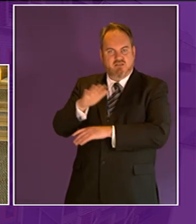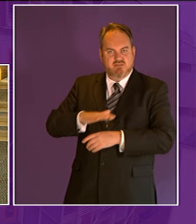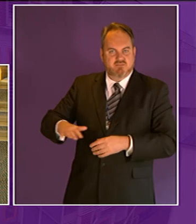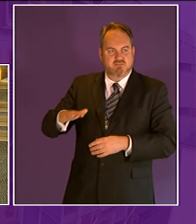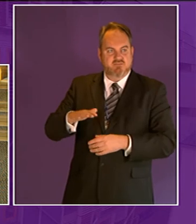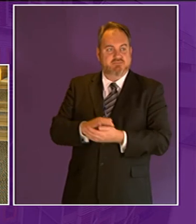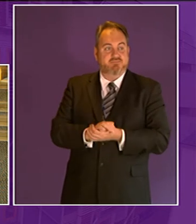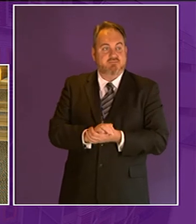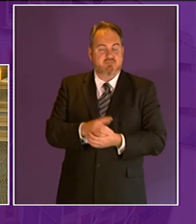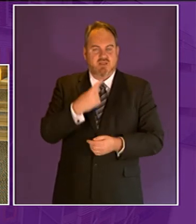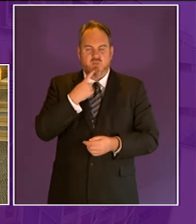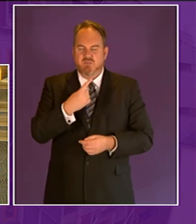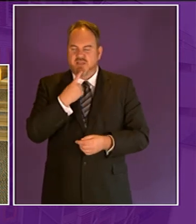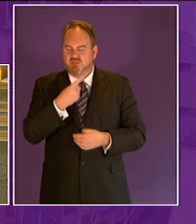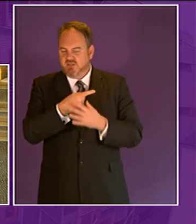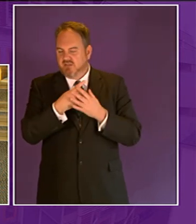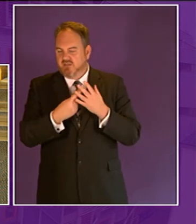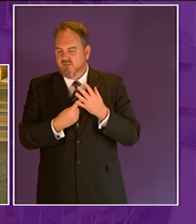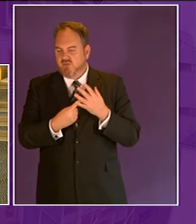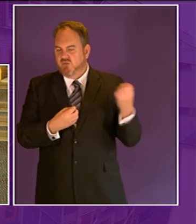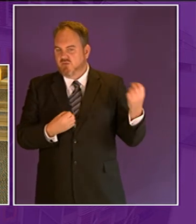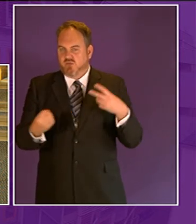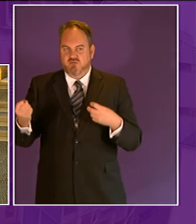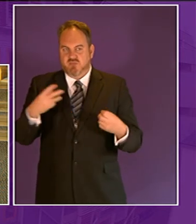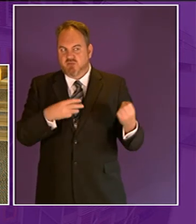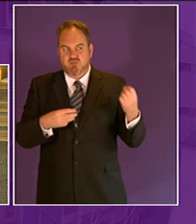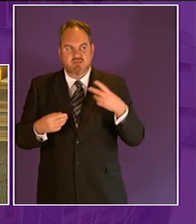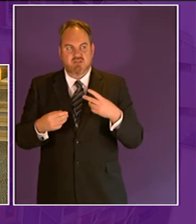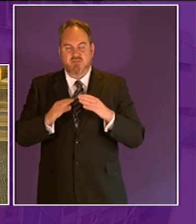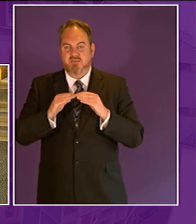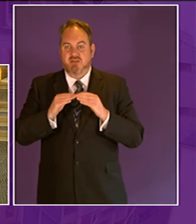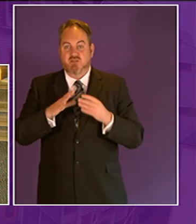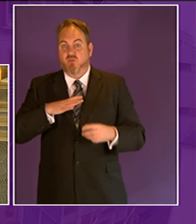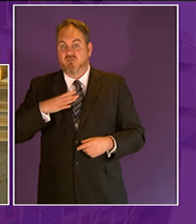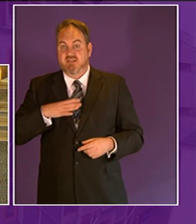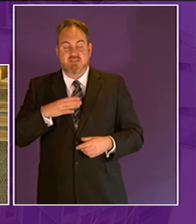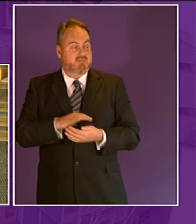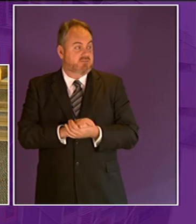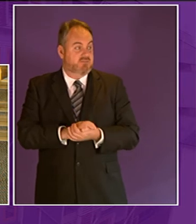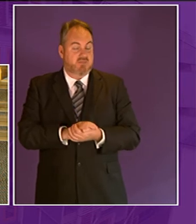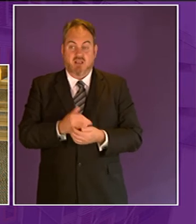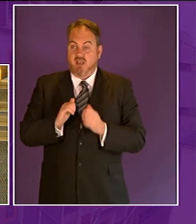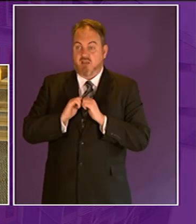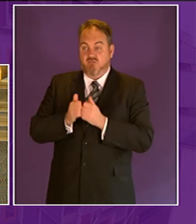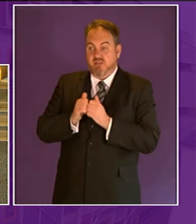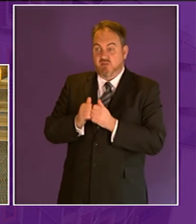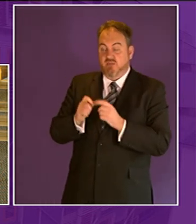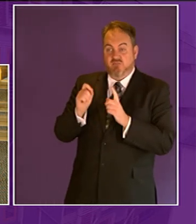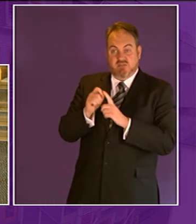few of the the contributions that have been made throughout the course of this evening i i i like you presiding officer i'm going to be very interested to see